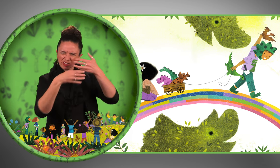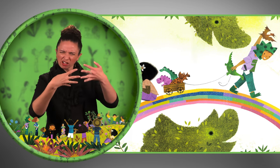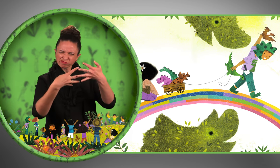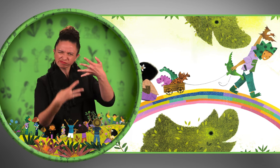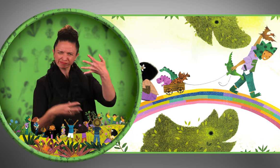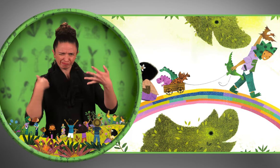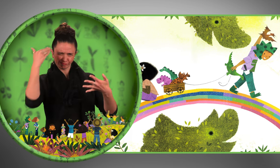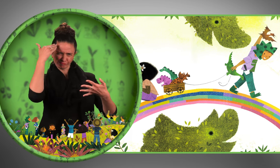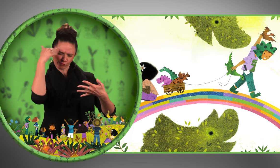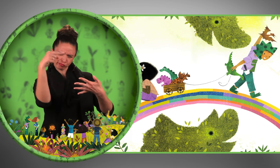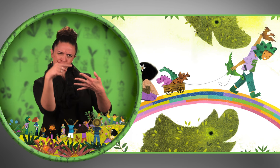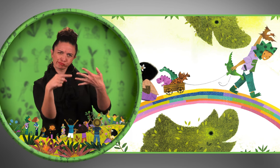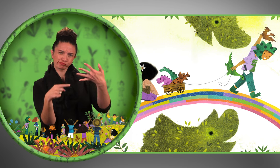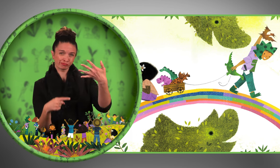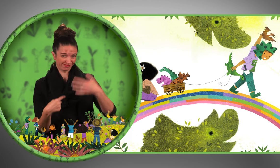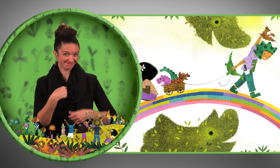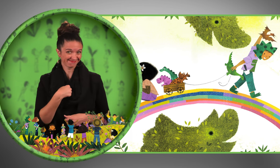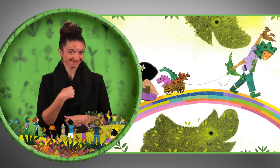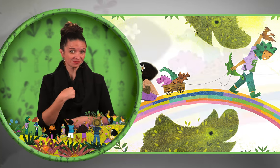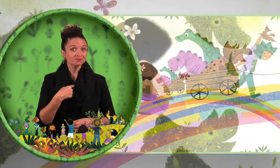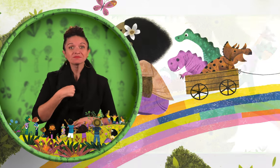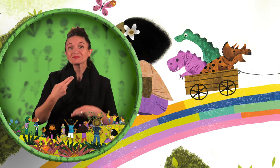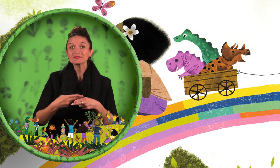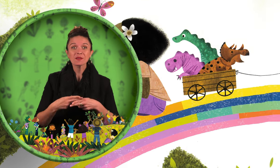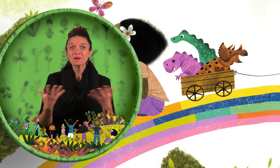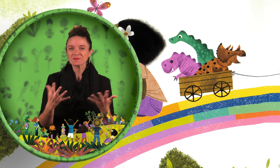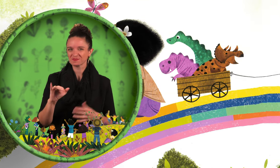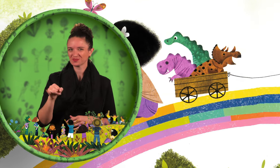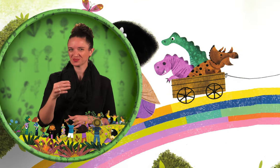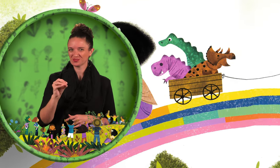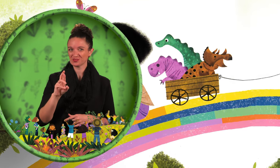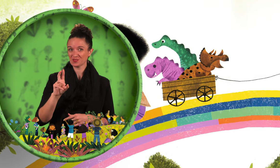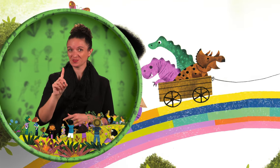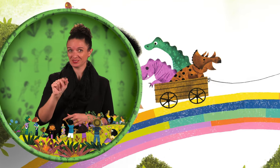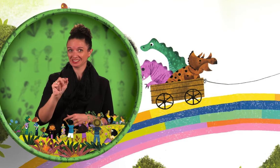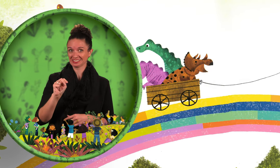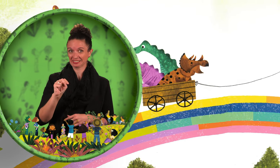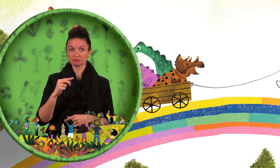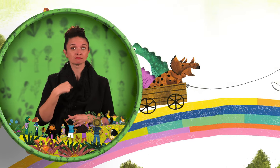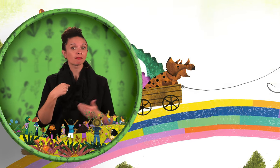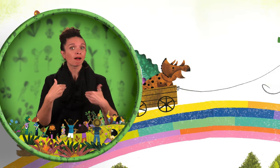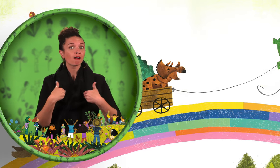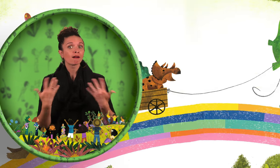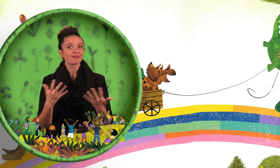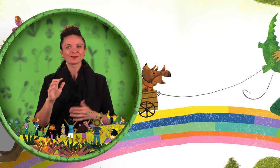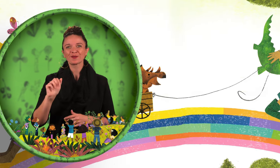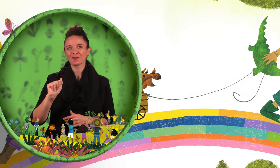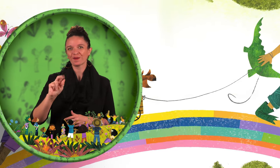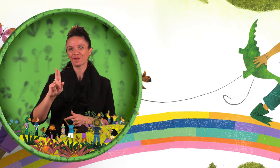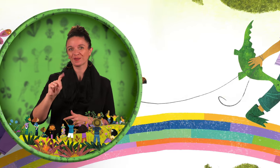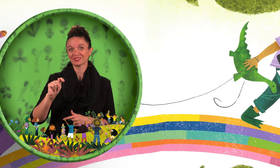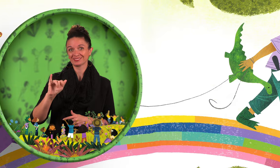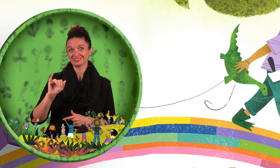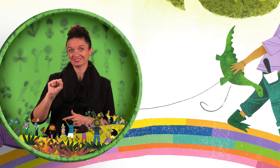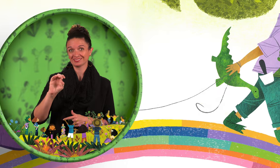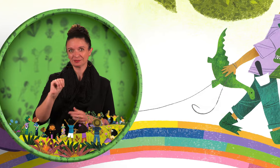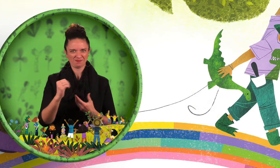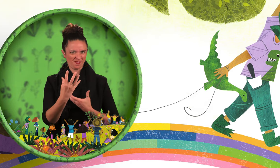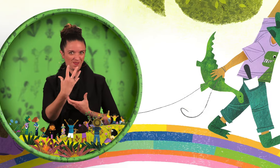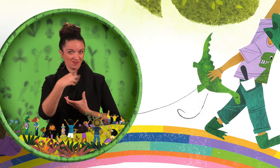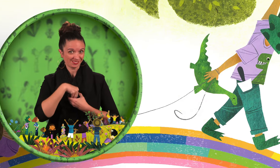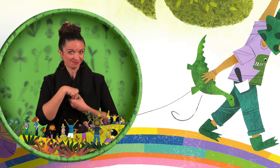I'm great at dinosaurs. I know all about them. I'm Jordan,